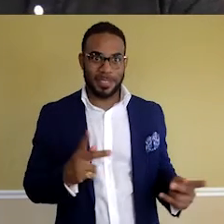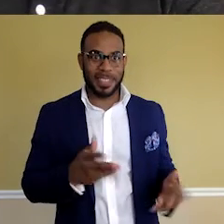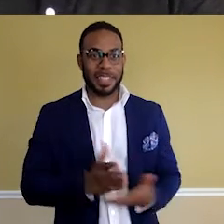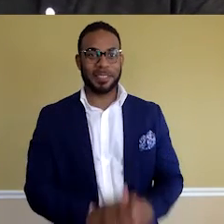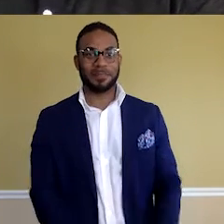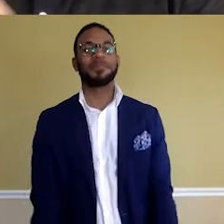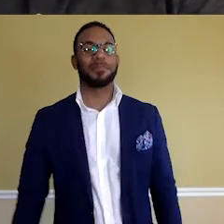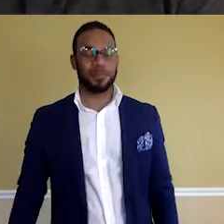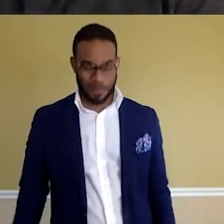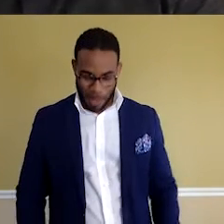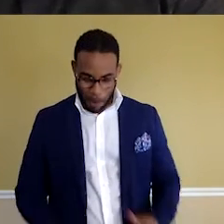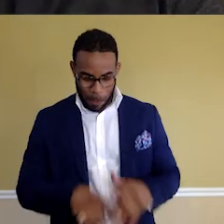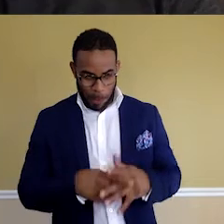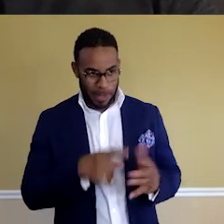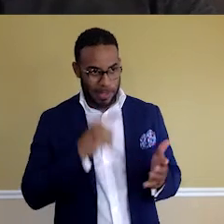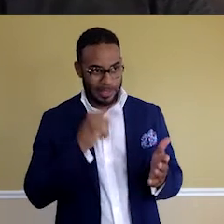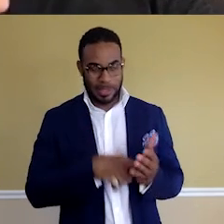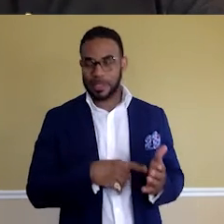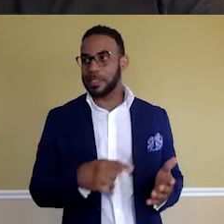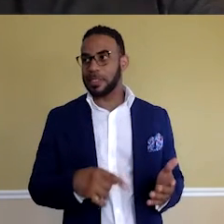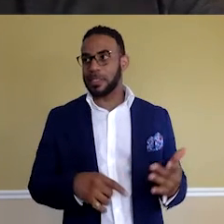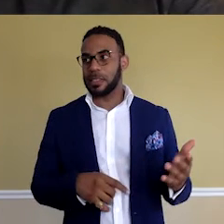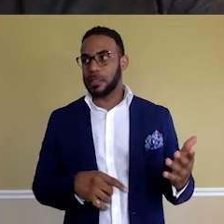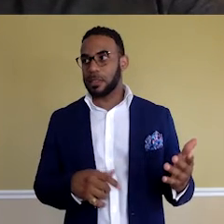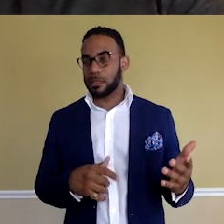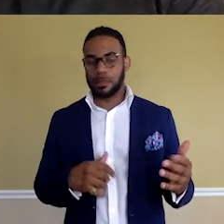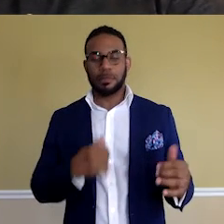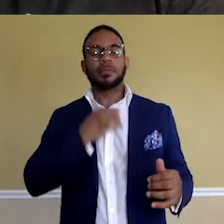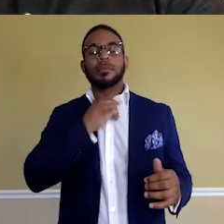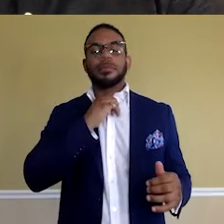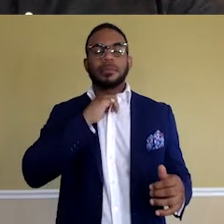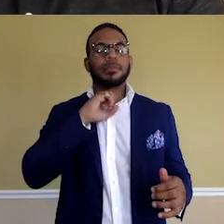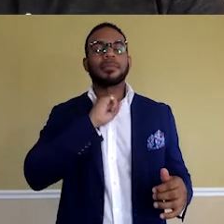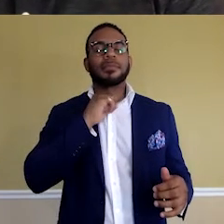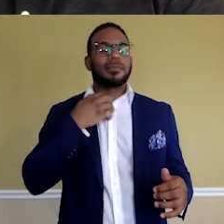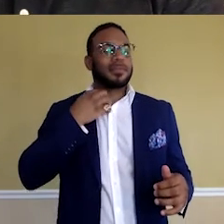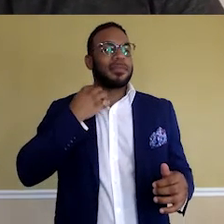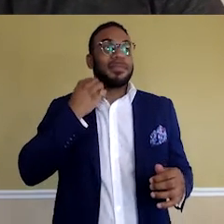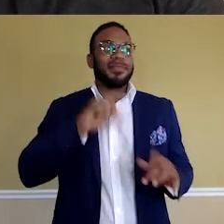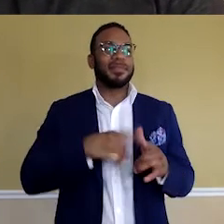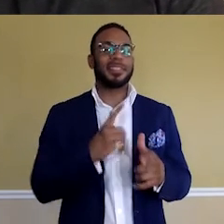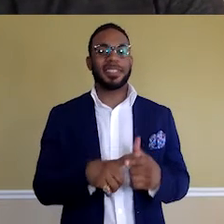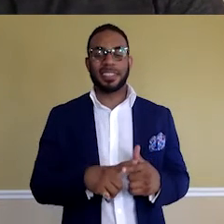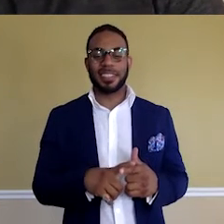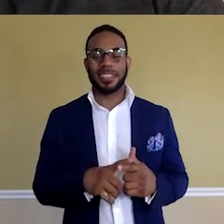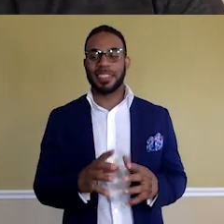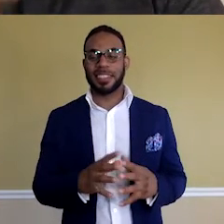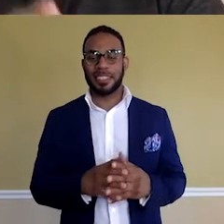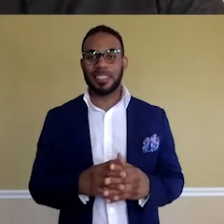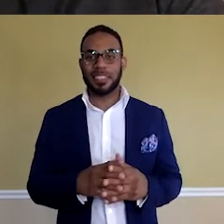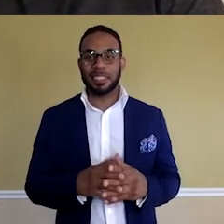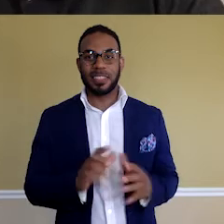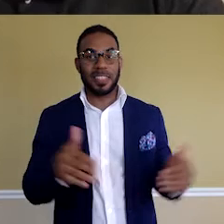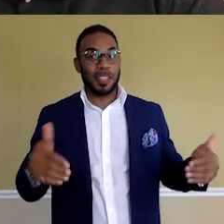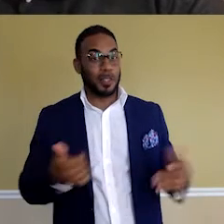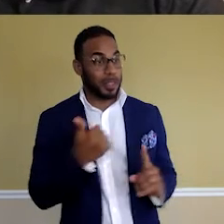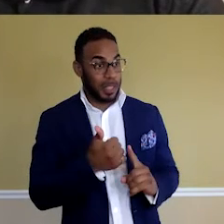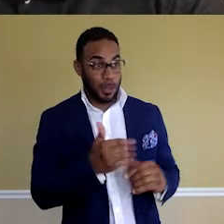So, the way we'll start this is me clearing my throat first. And then just introduce yourself and we'll go from there.